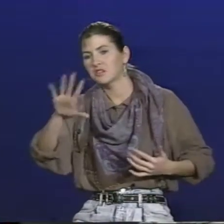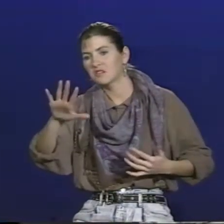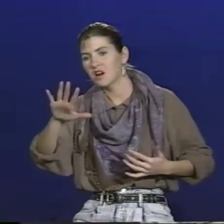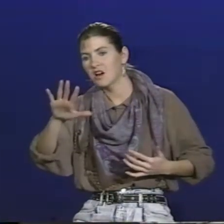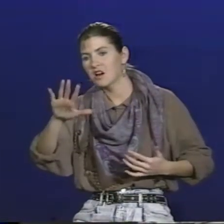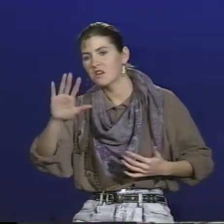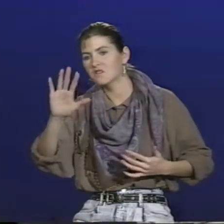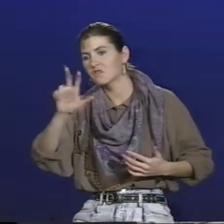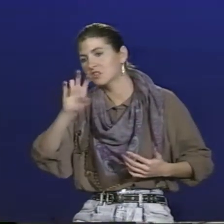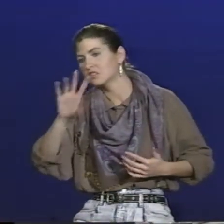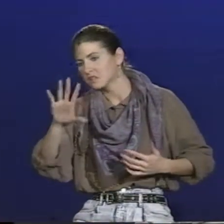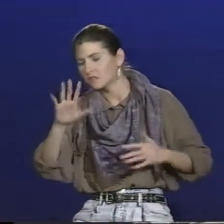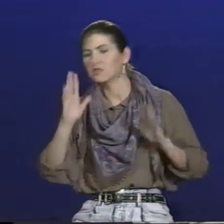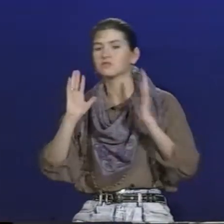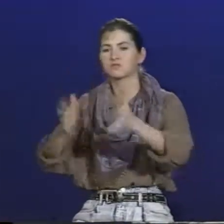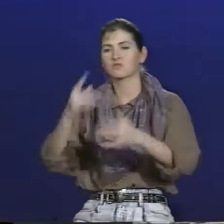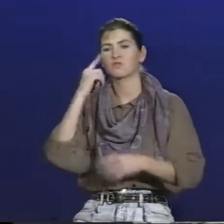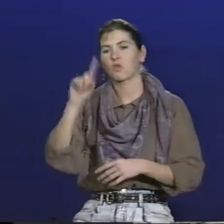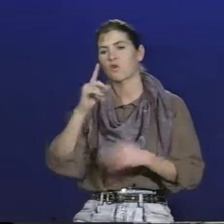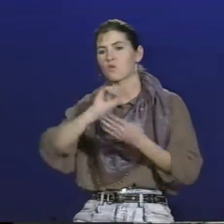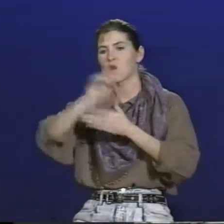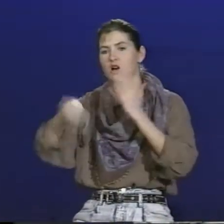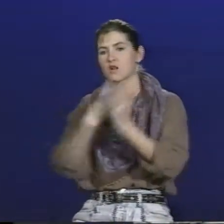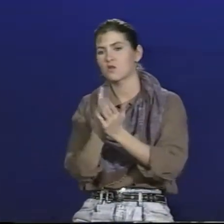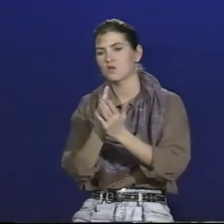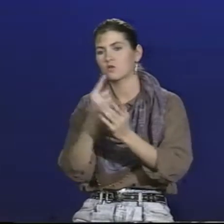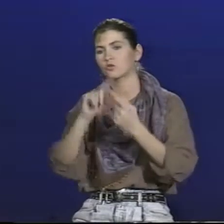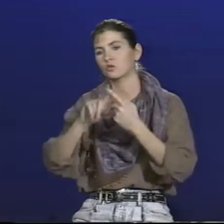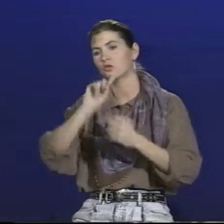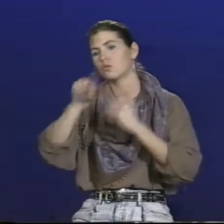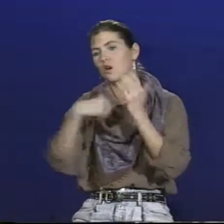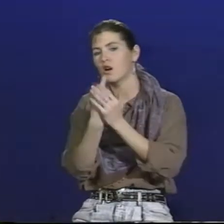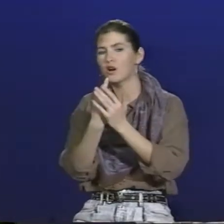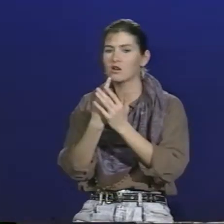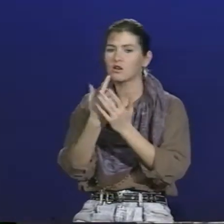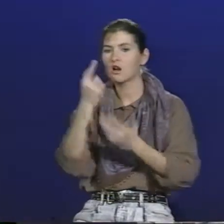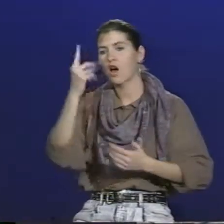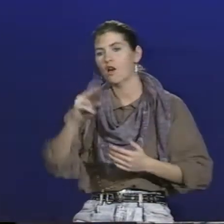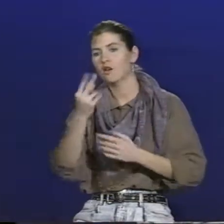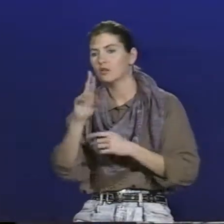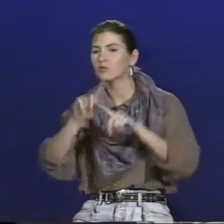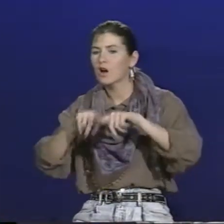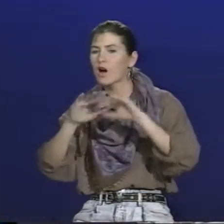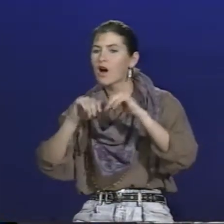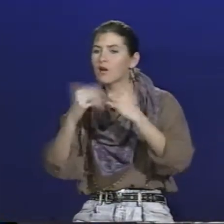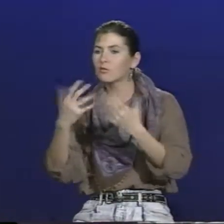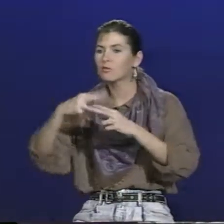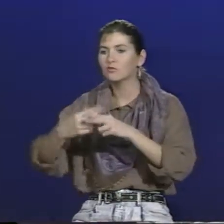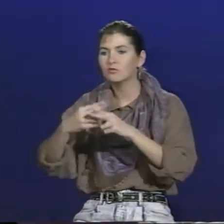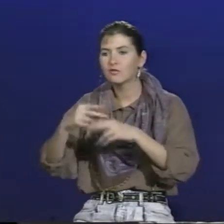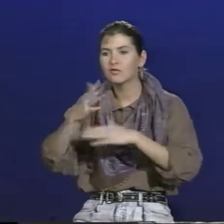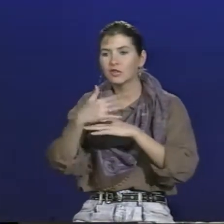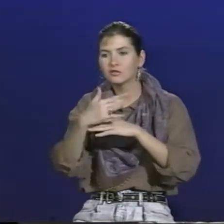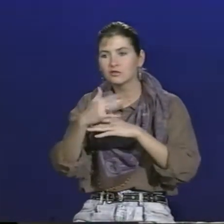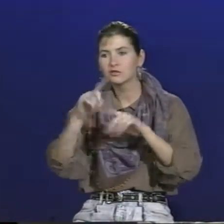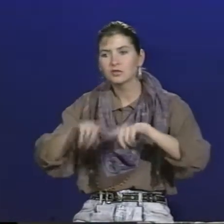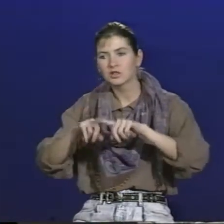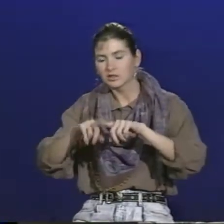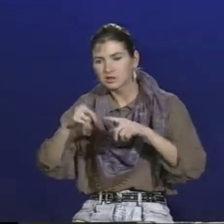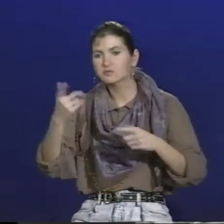You then bake the fish at 375 for an hour, perhaps an hour and a half, depending on the size